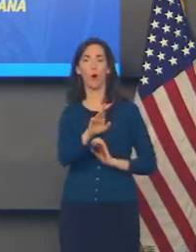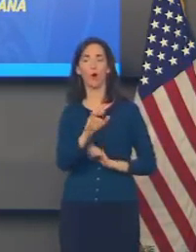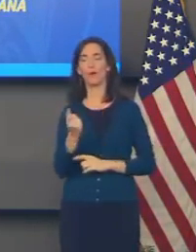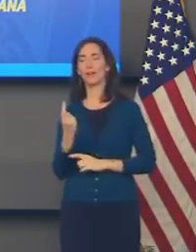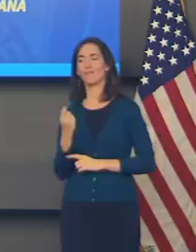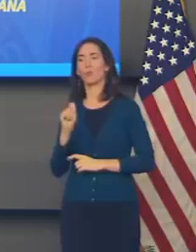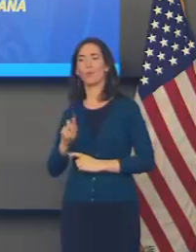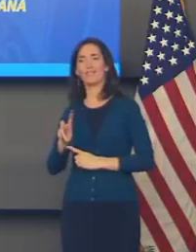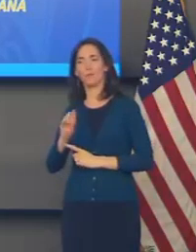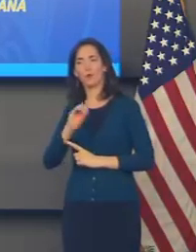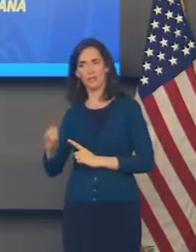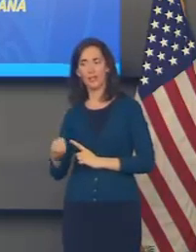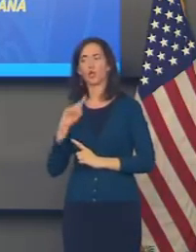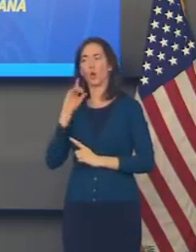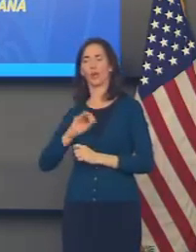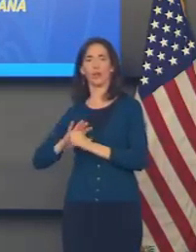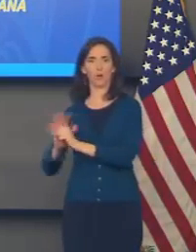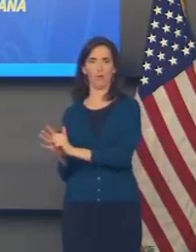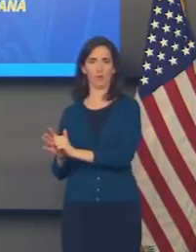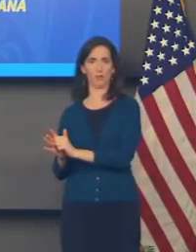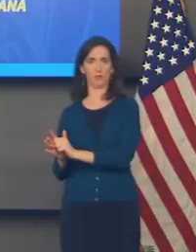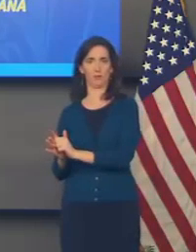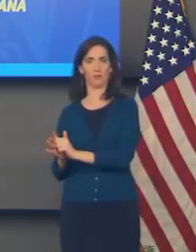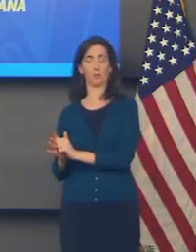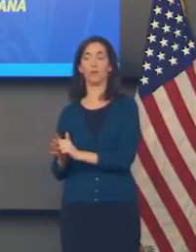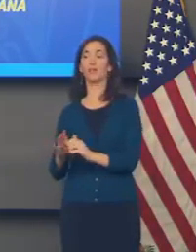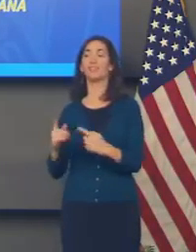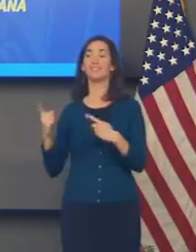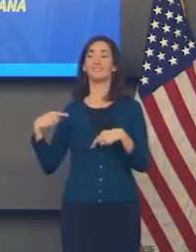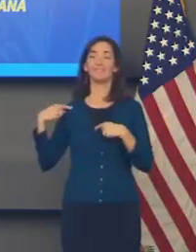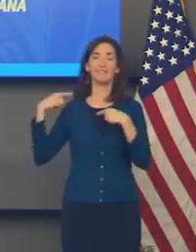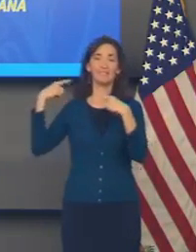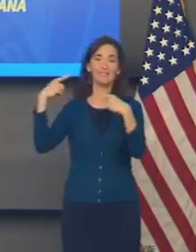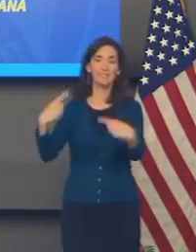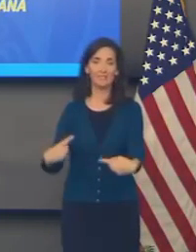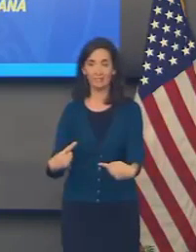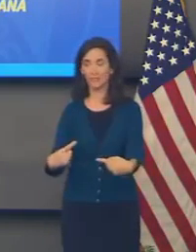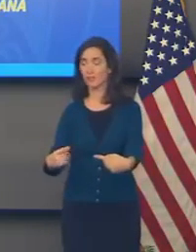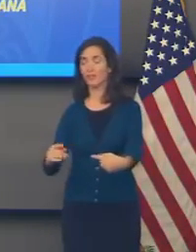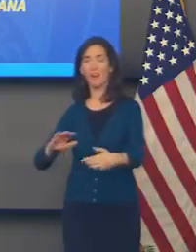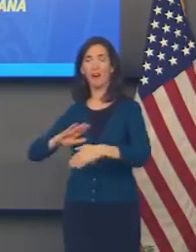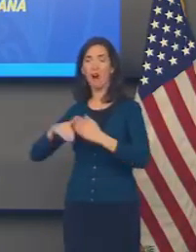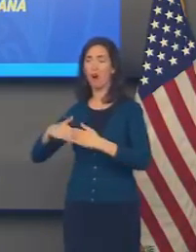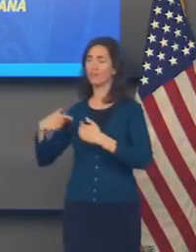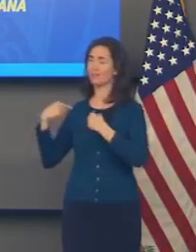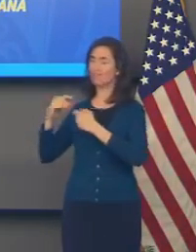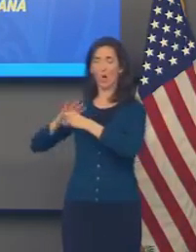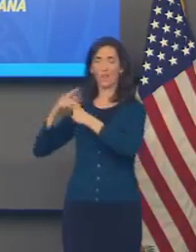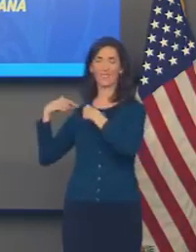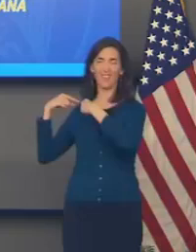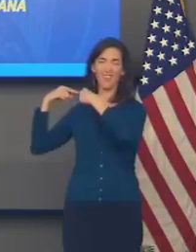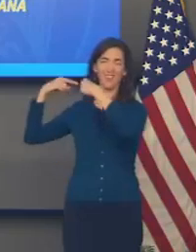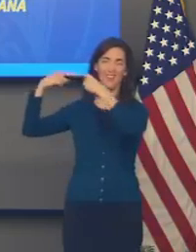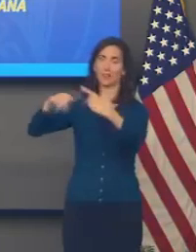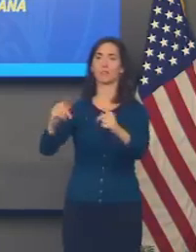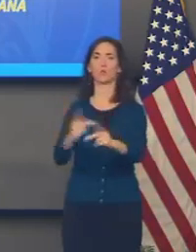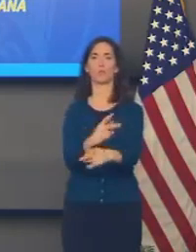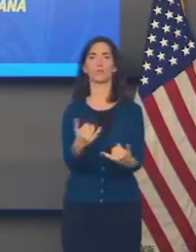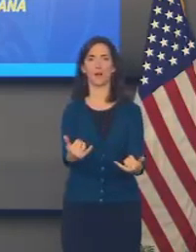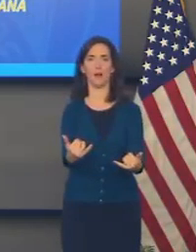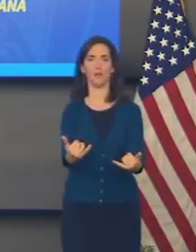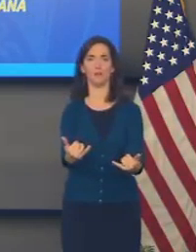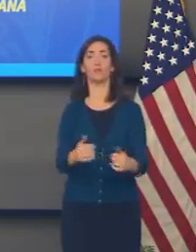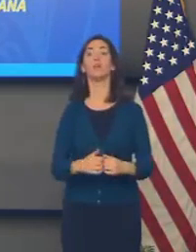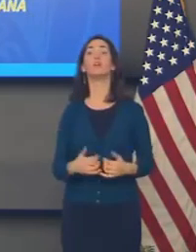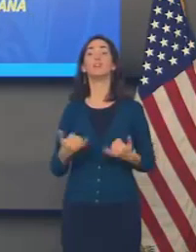past week. More than at any point in the past during this pandemic. 45 hospitals as of this